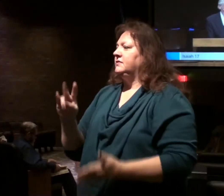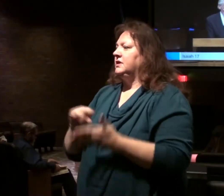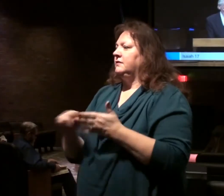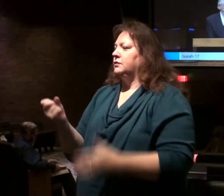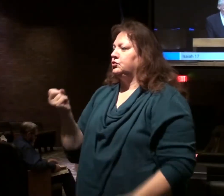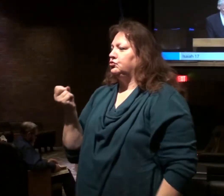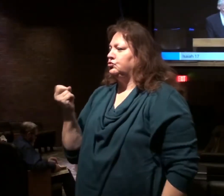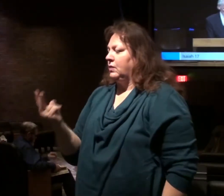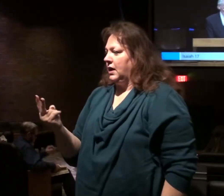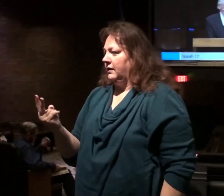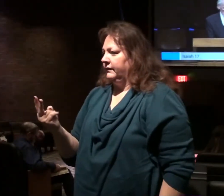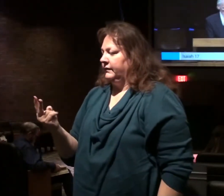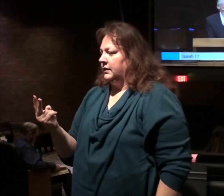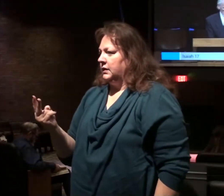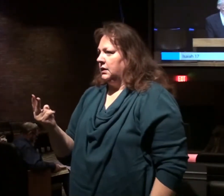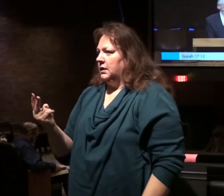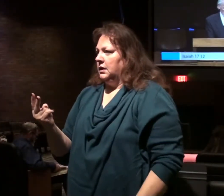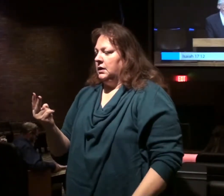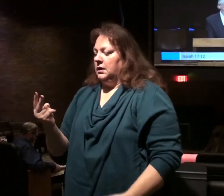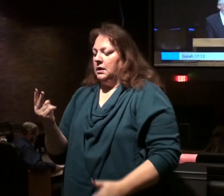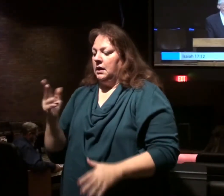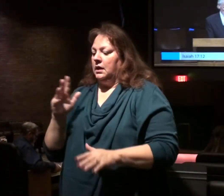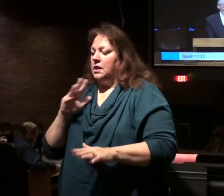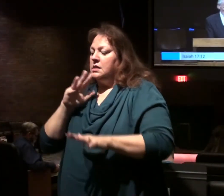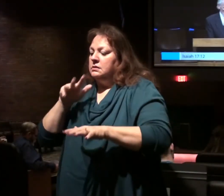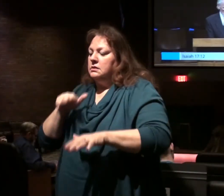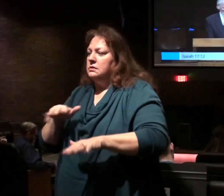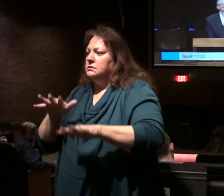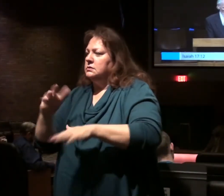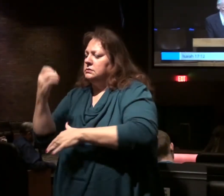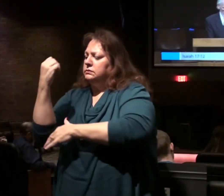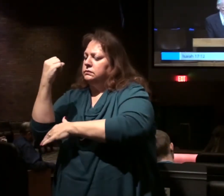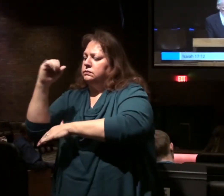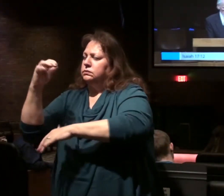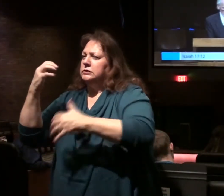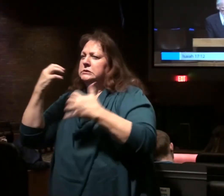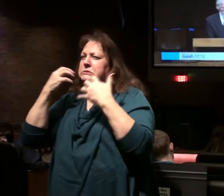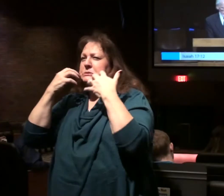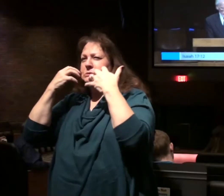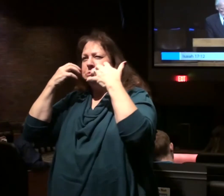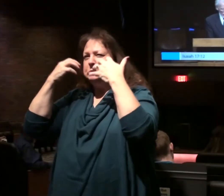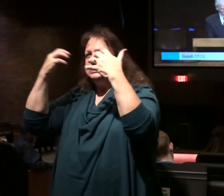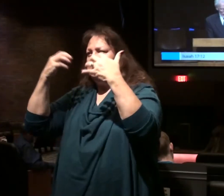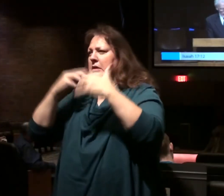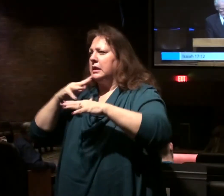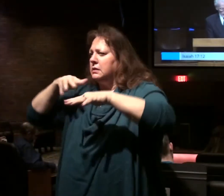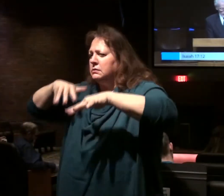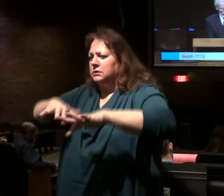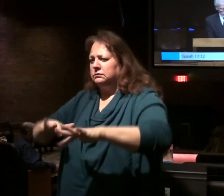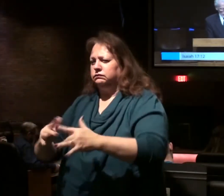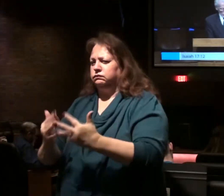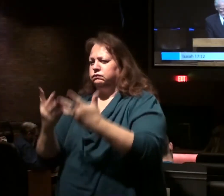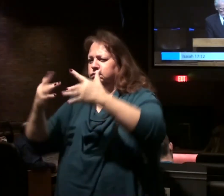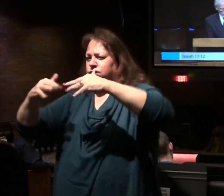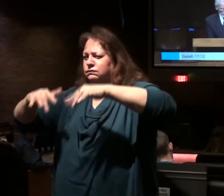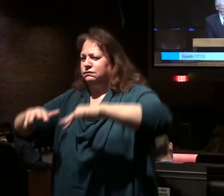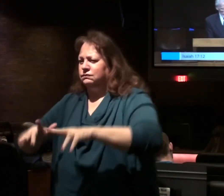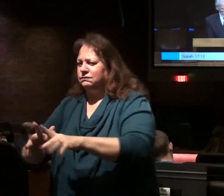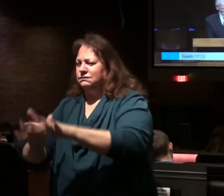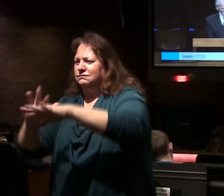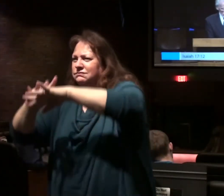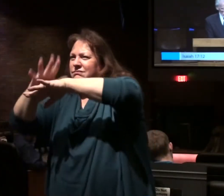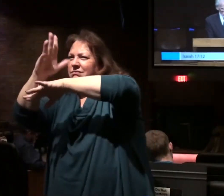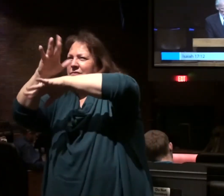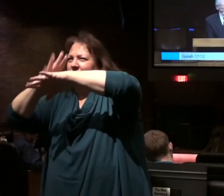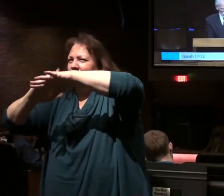Alas, the uproar of many peoples, who roar like the roaring of the seas, the rumbling of